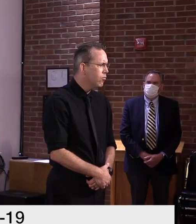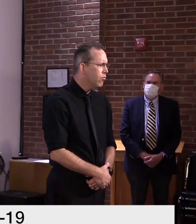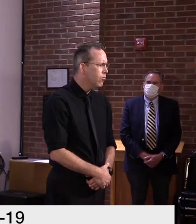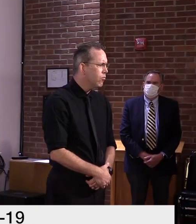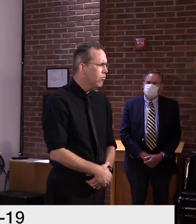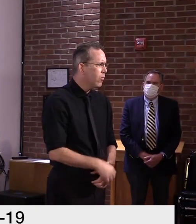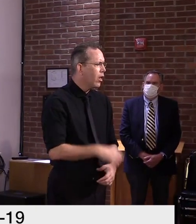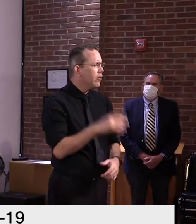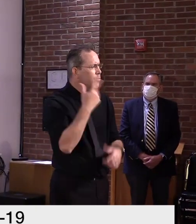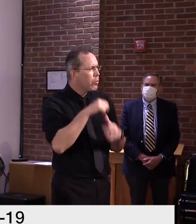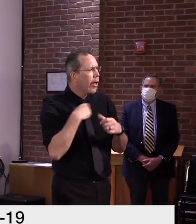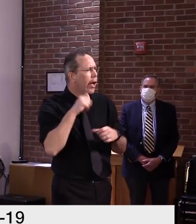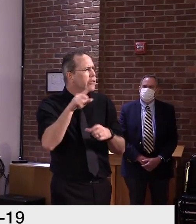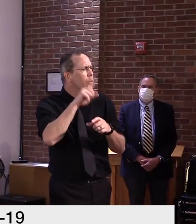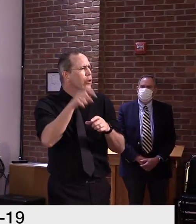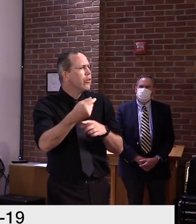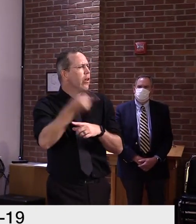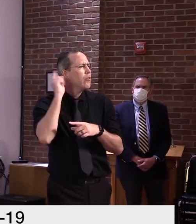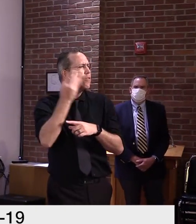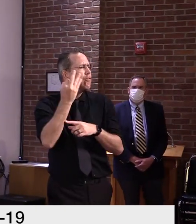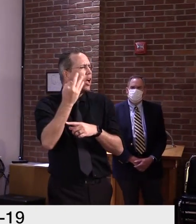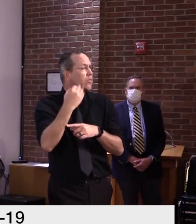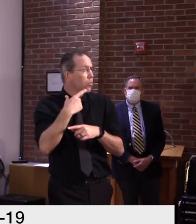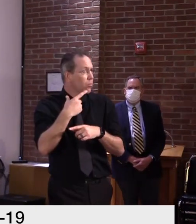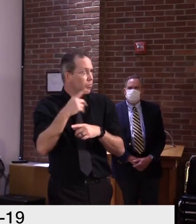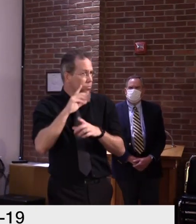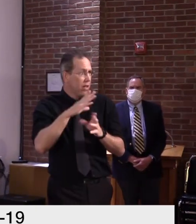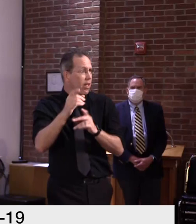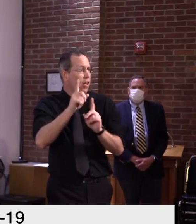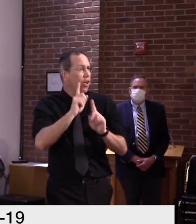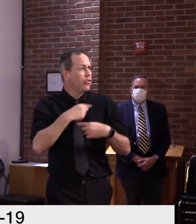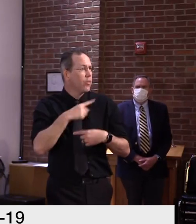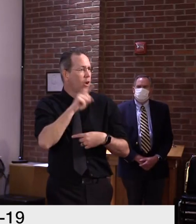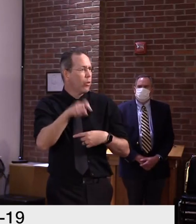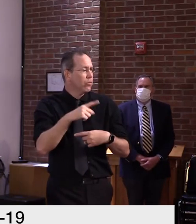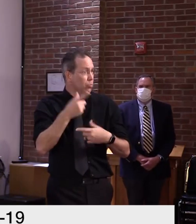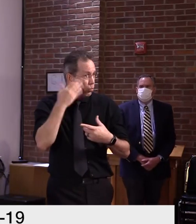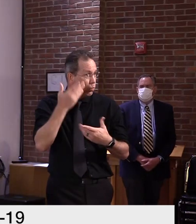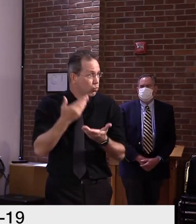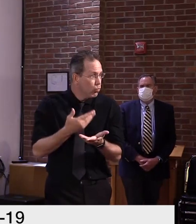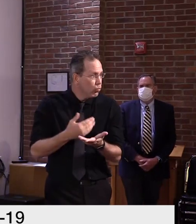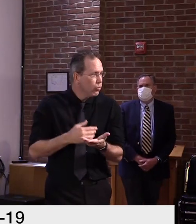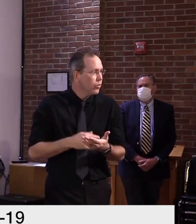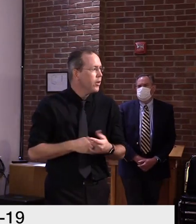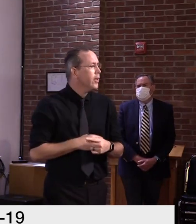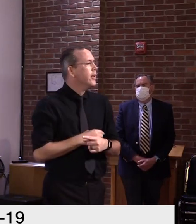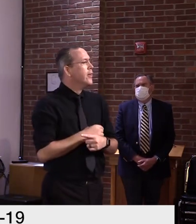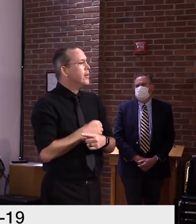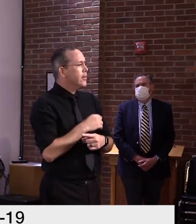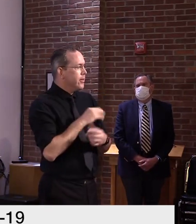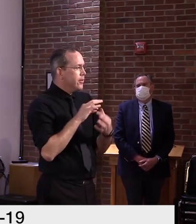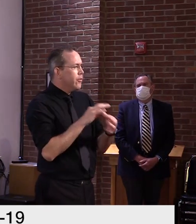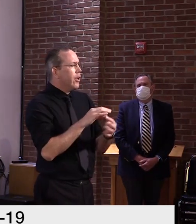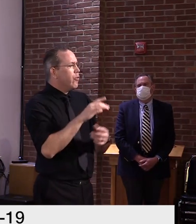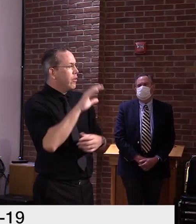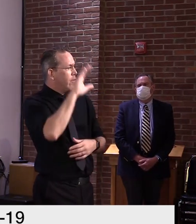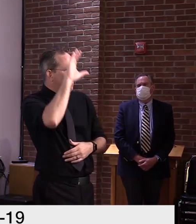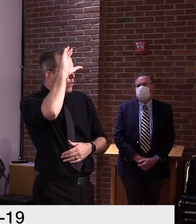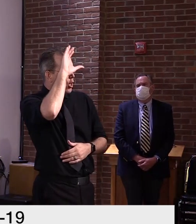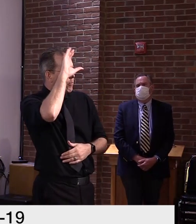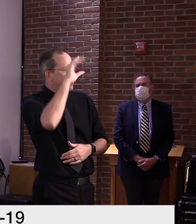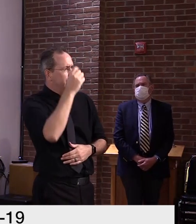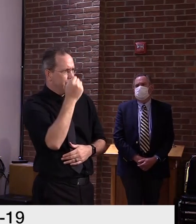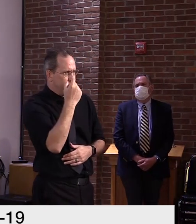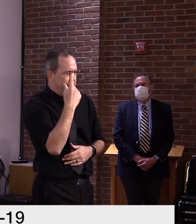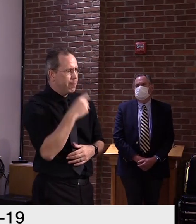You're referring to the, uh, fire, uh, Marshall issue. Yeah. We were discussing the ongoing refusal or lack of